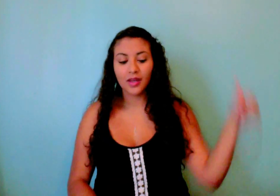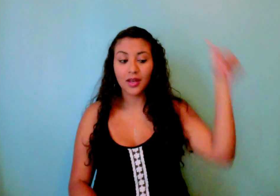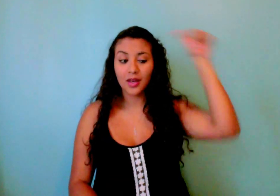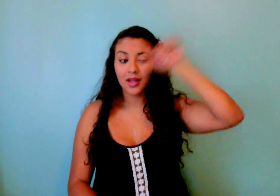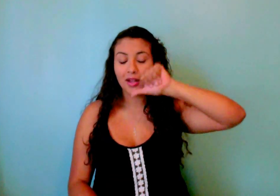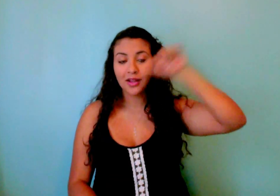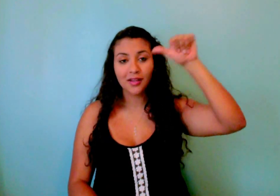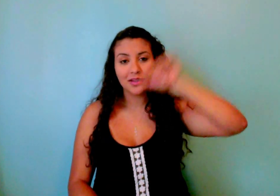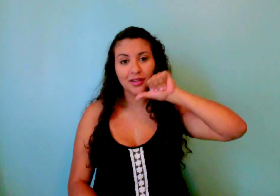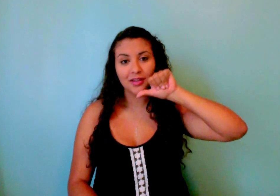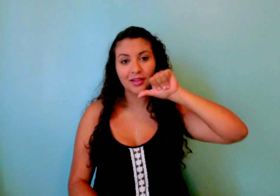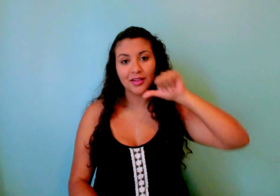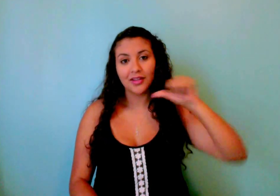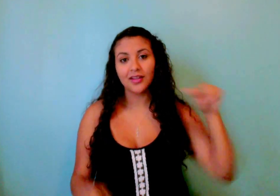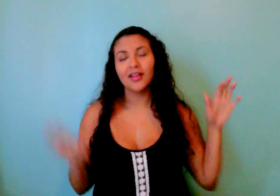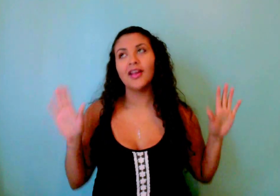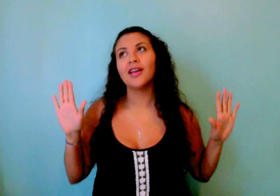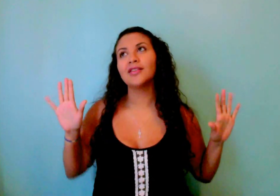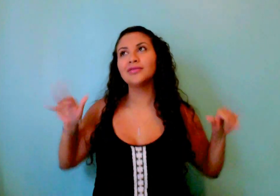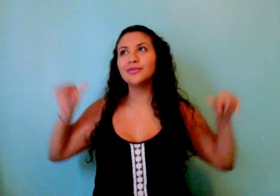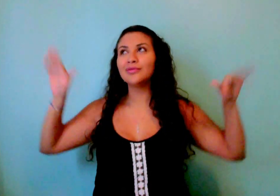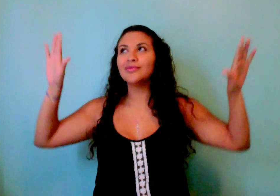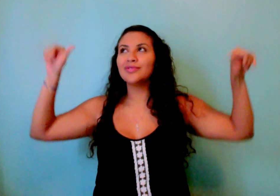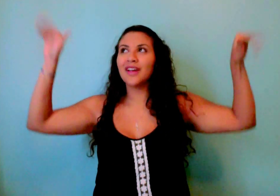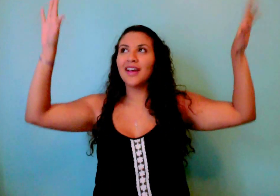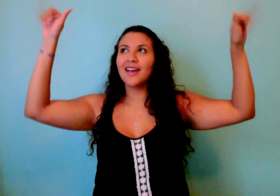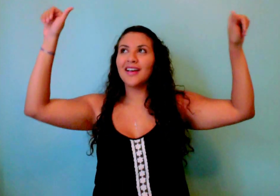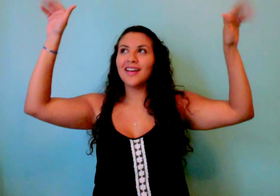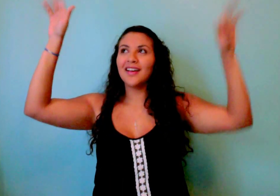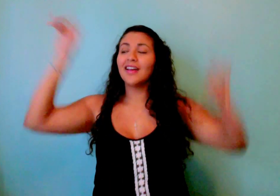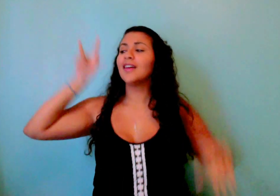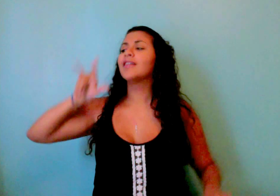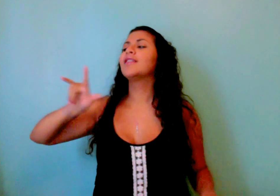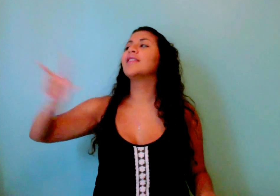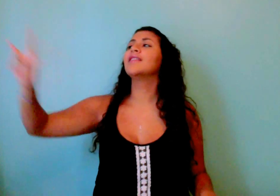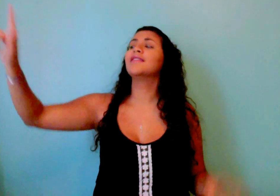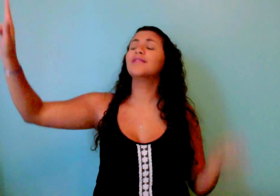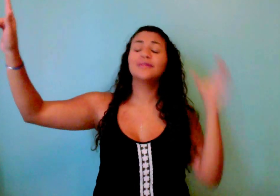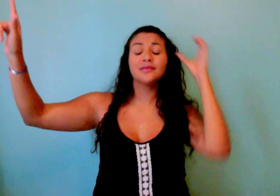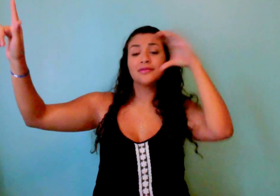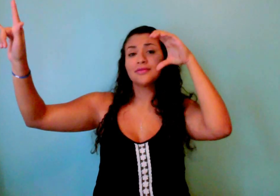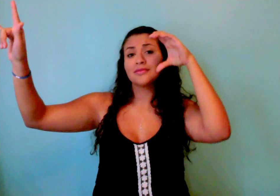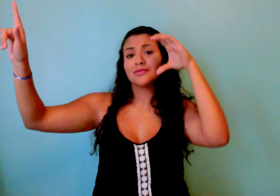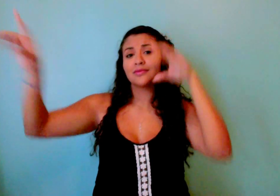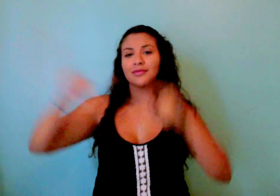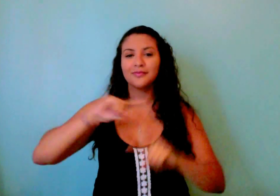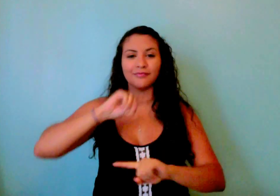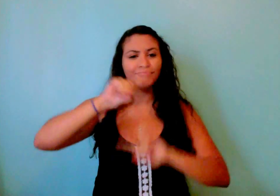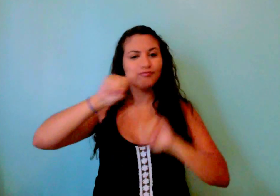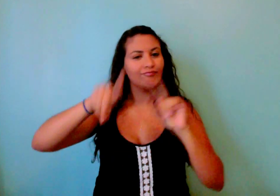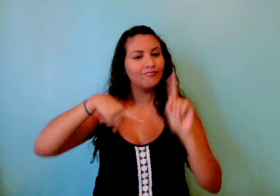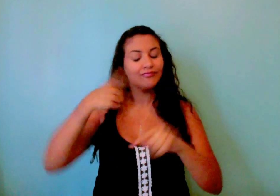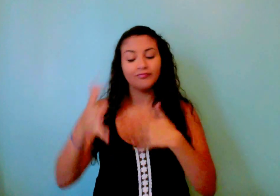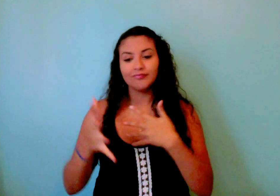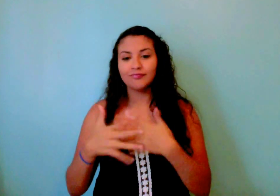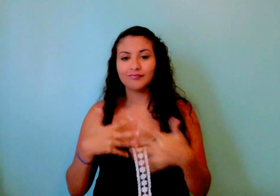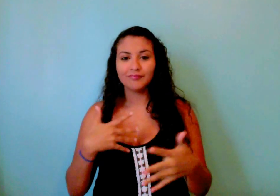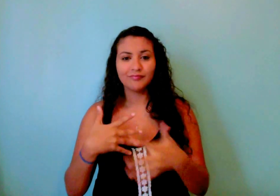To the sky, flying high Take me to the moon, day or night